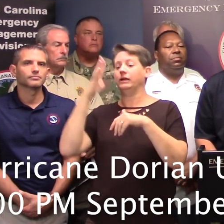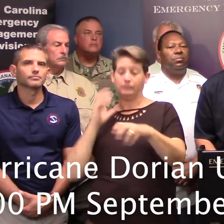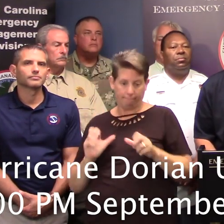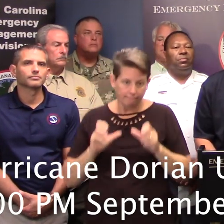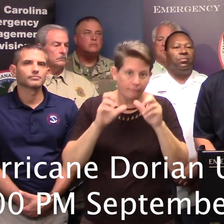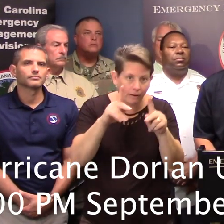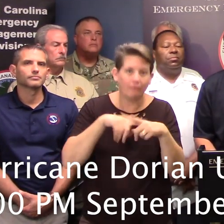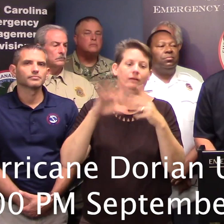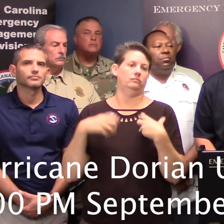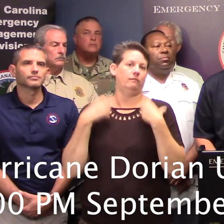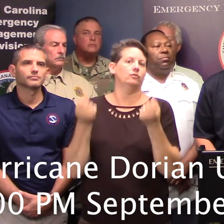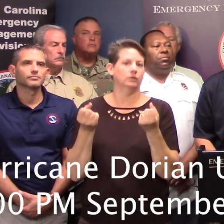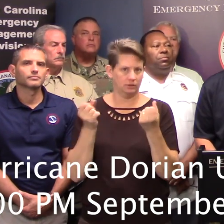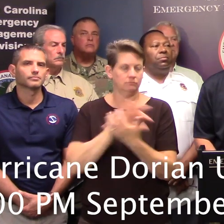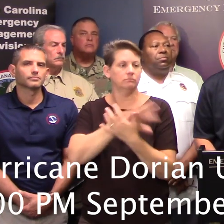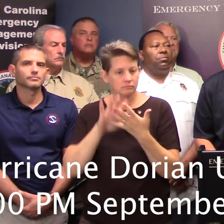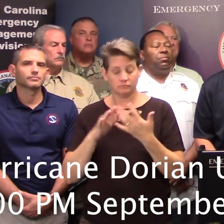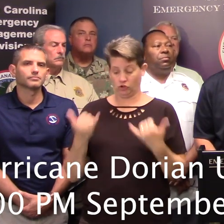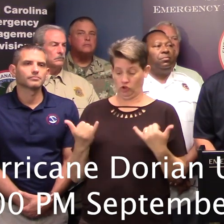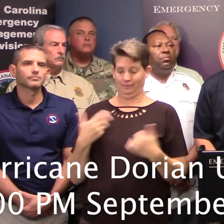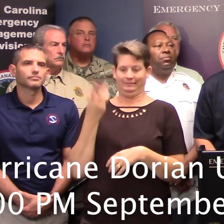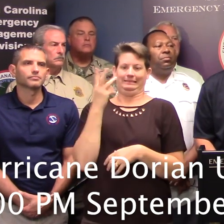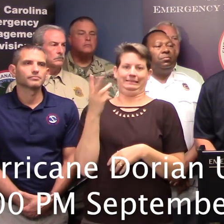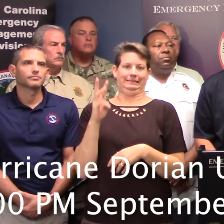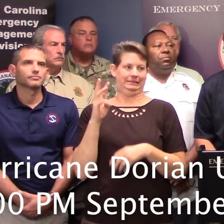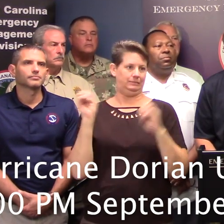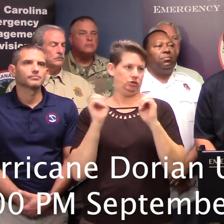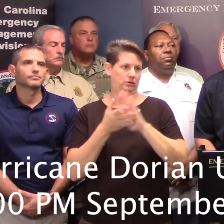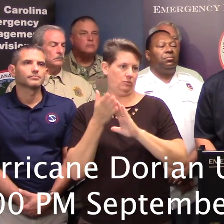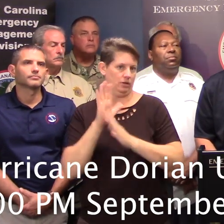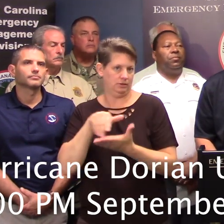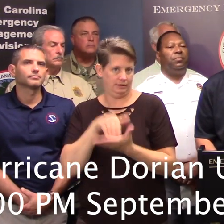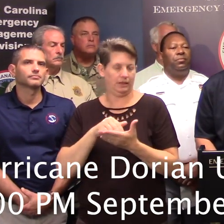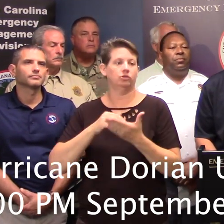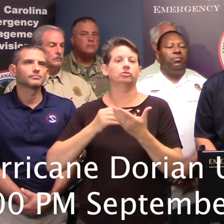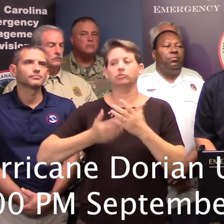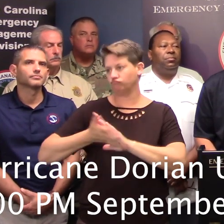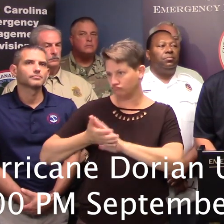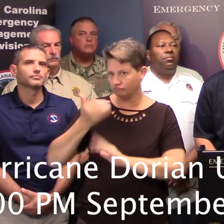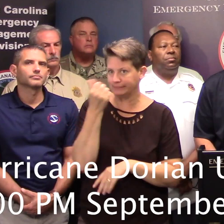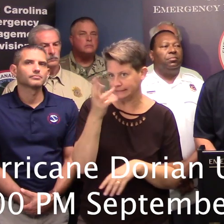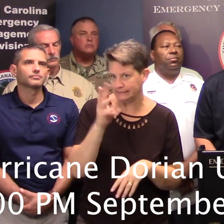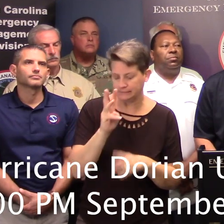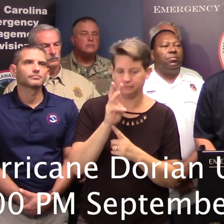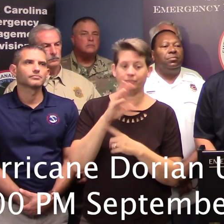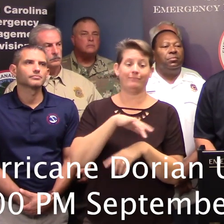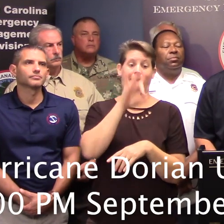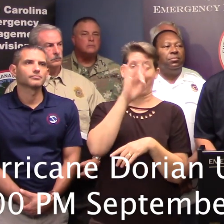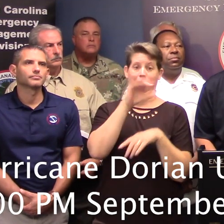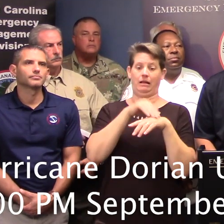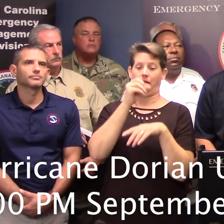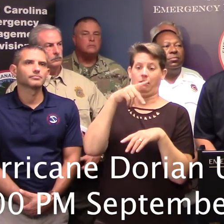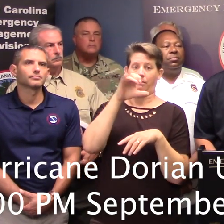recovery. We currently have 16 county emergency operations centers that are operational. We have eight at OpCon